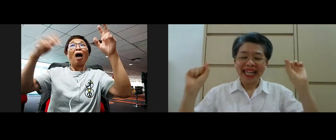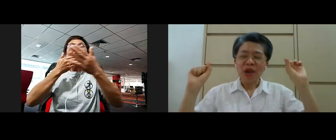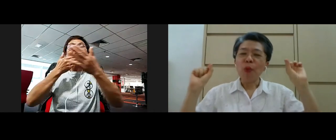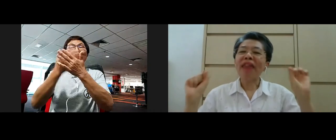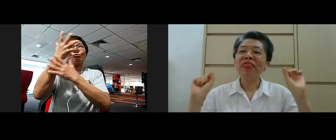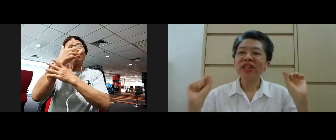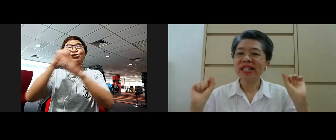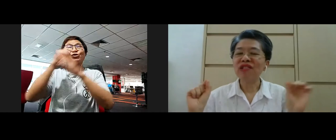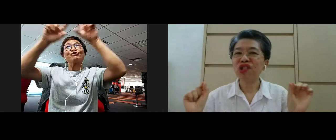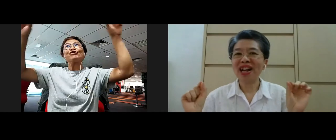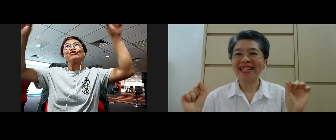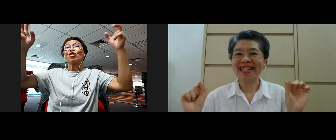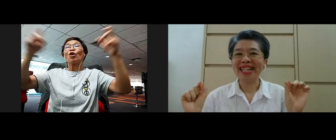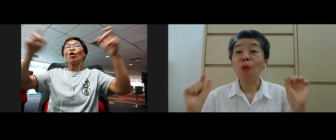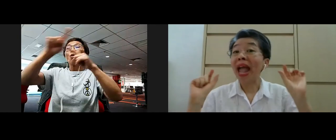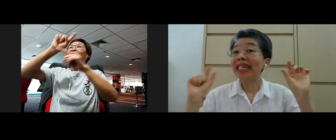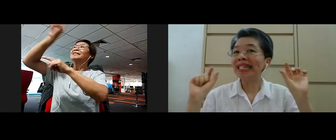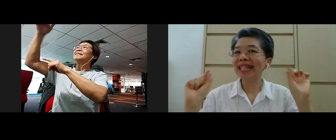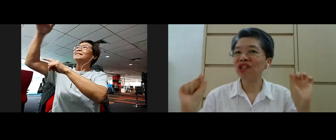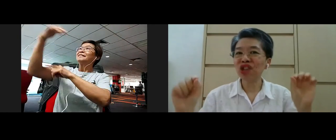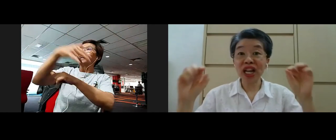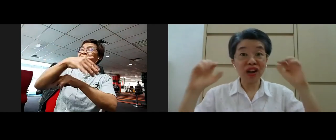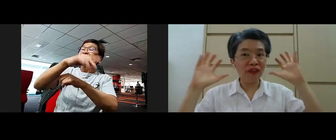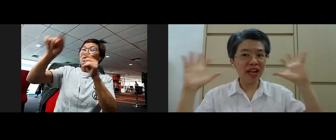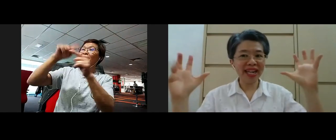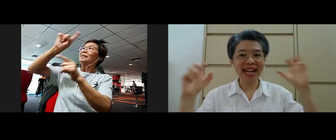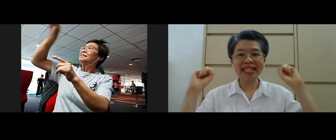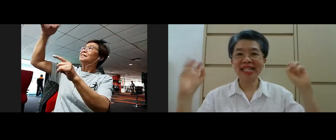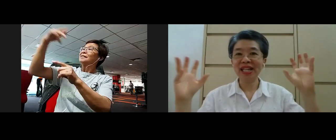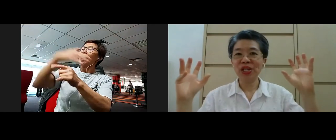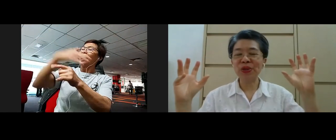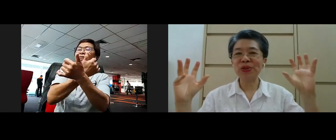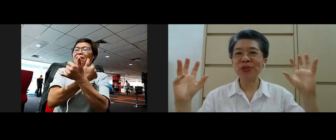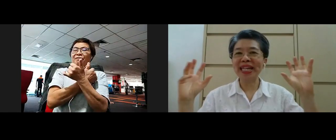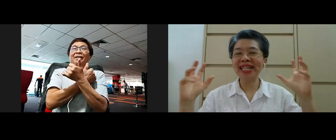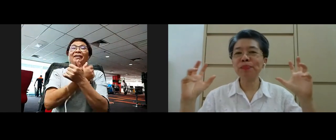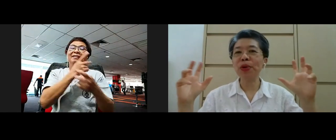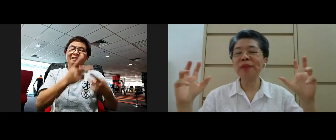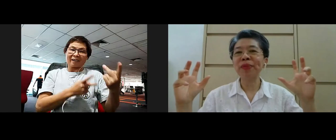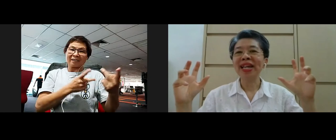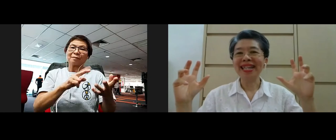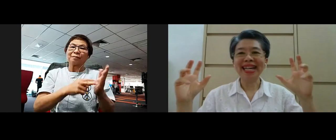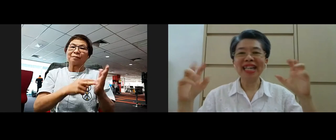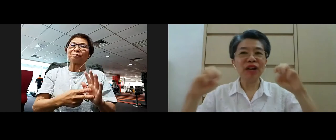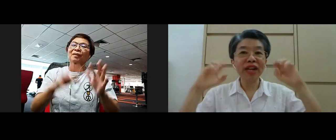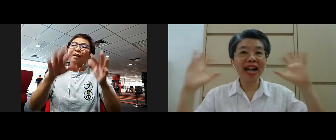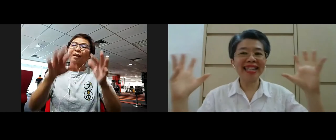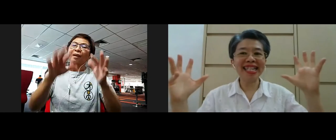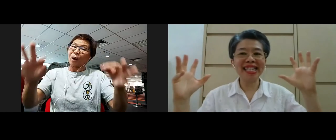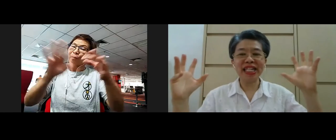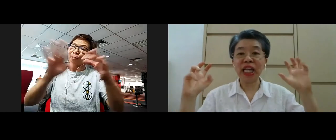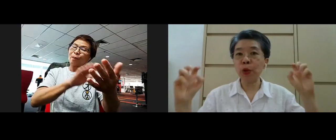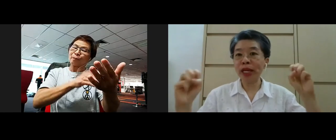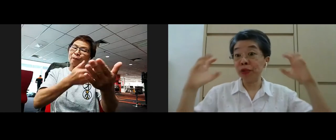when the sunshine when the sunshine of loving kindness so so in this poem yeah the loving